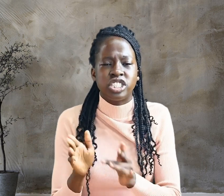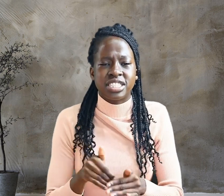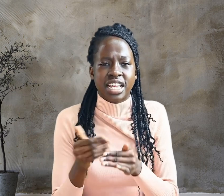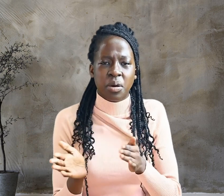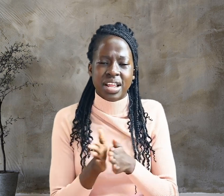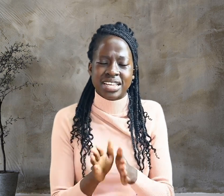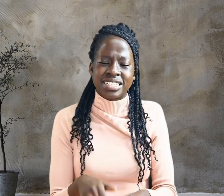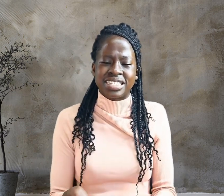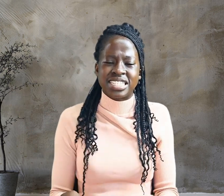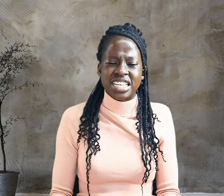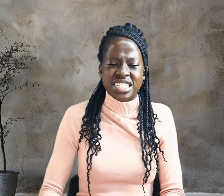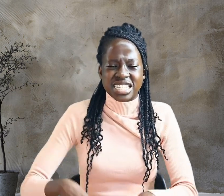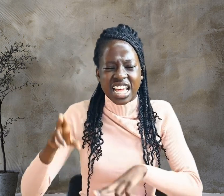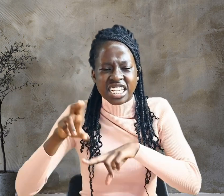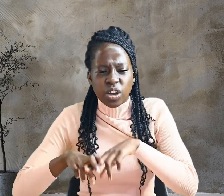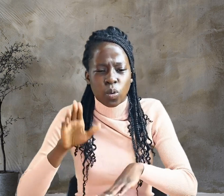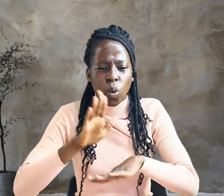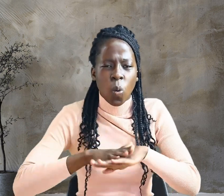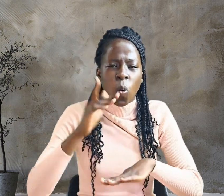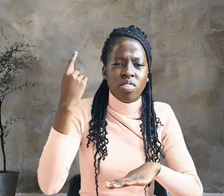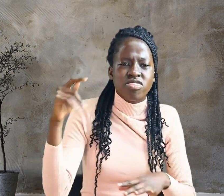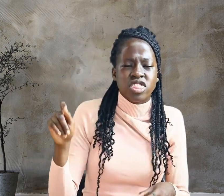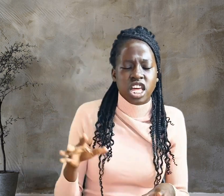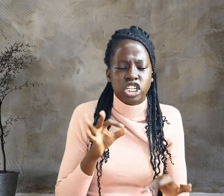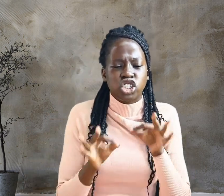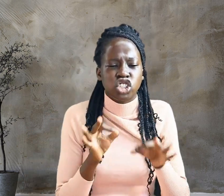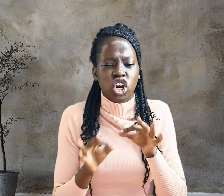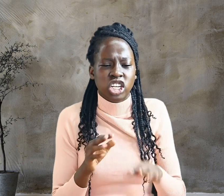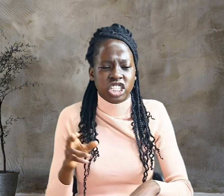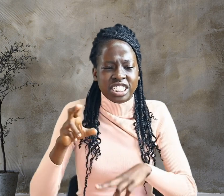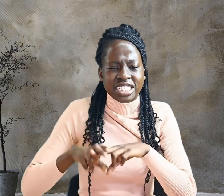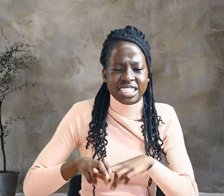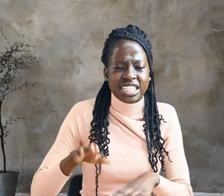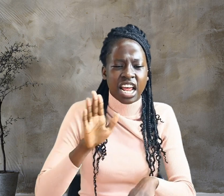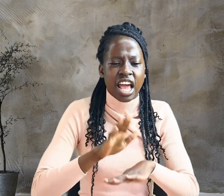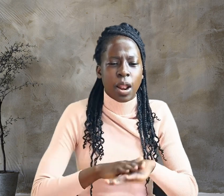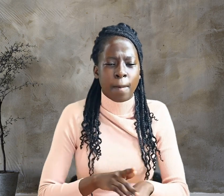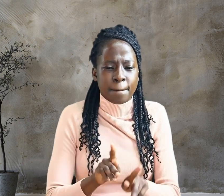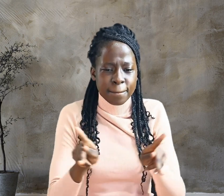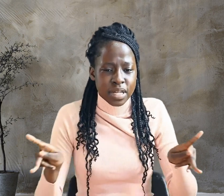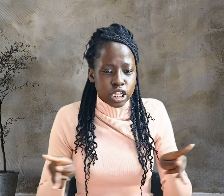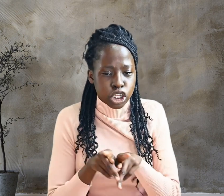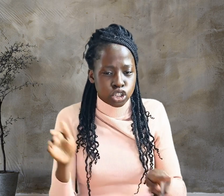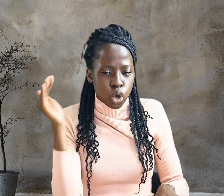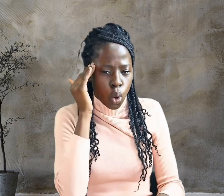at a place known as the Stone Pavement, or Gabbatha.